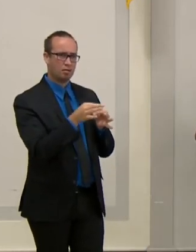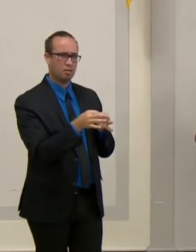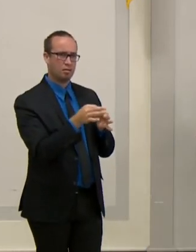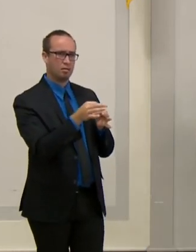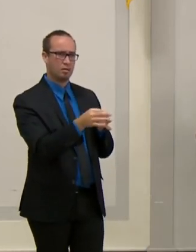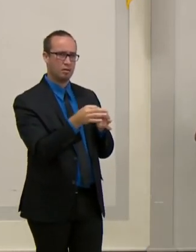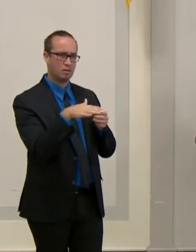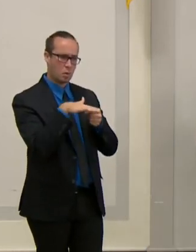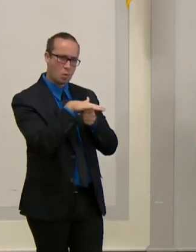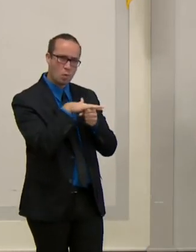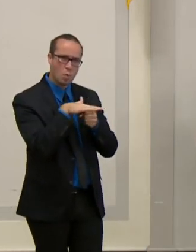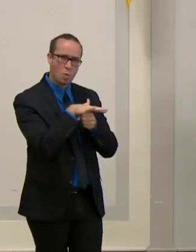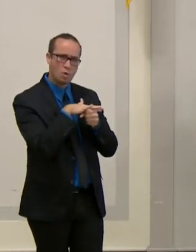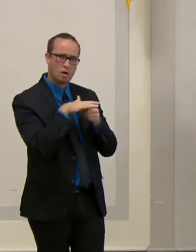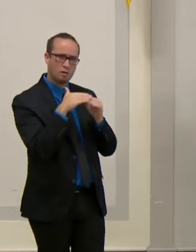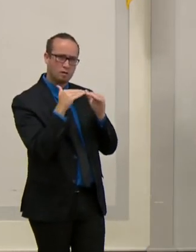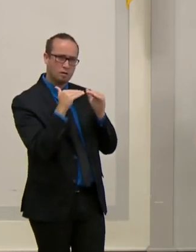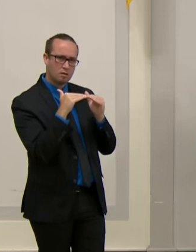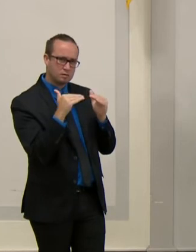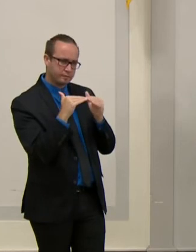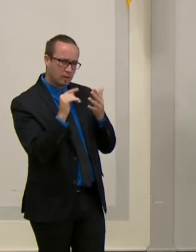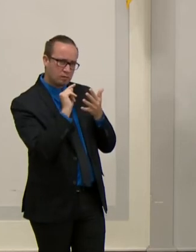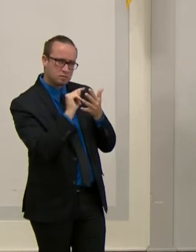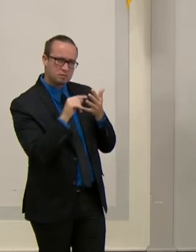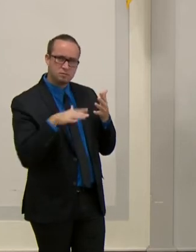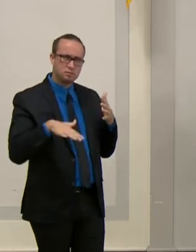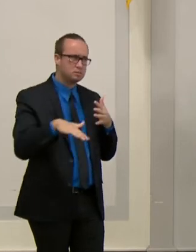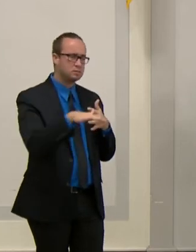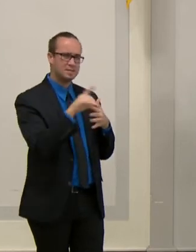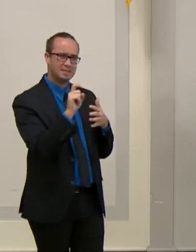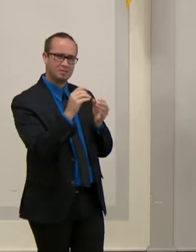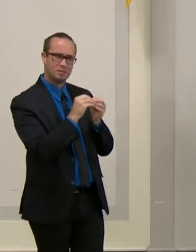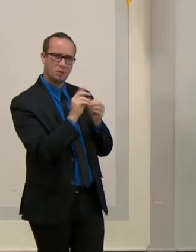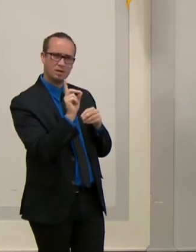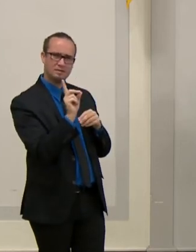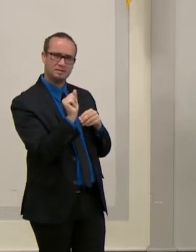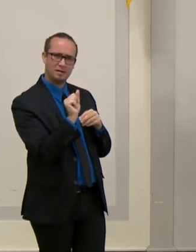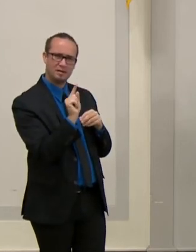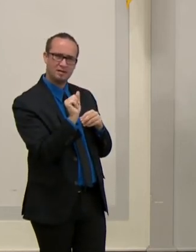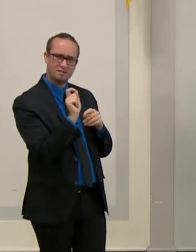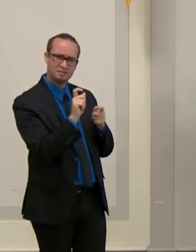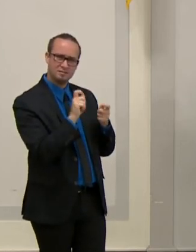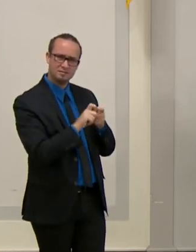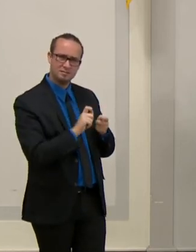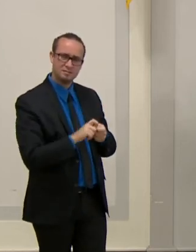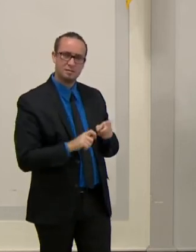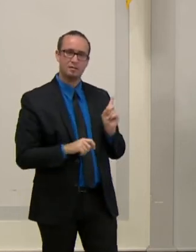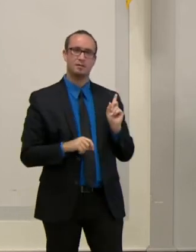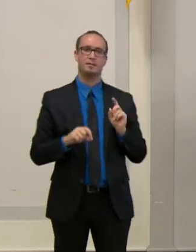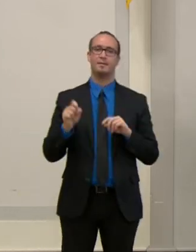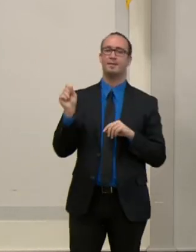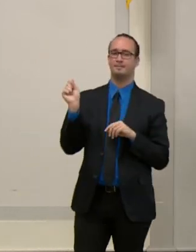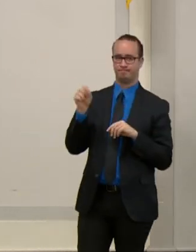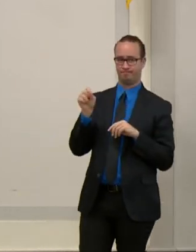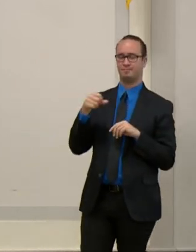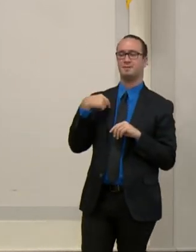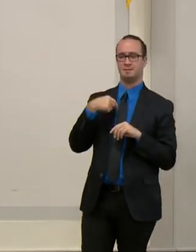state. Yeah, so I, we did send a letter requesting additional information, but we'll ask the state to see when we can release that.